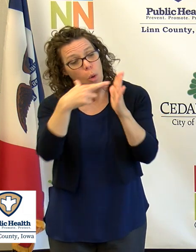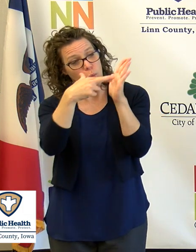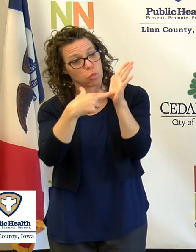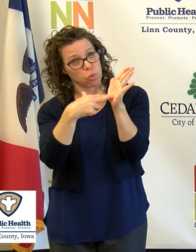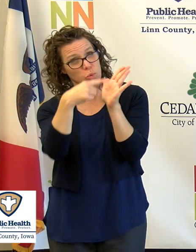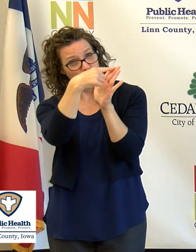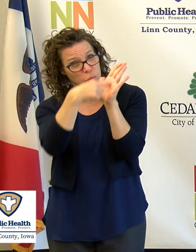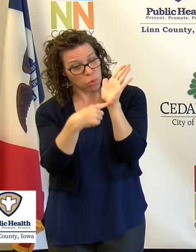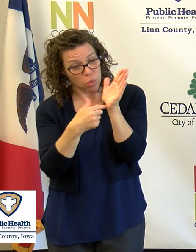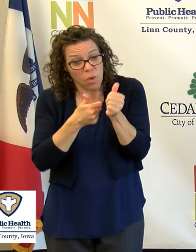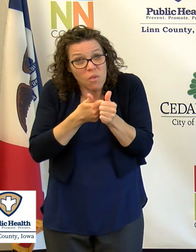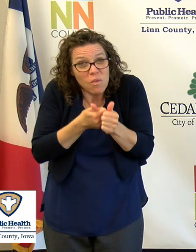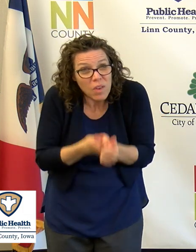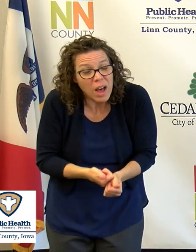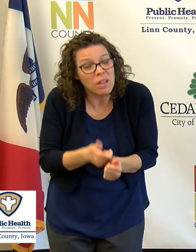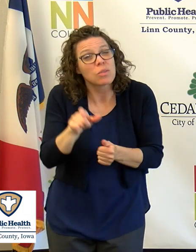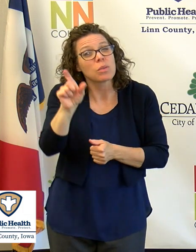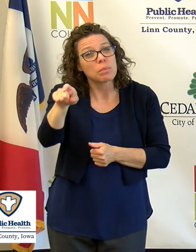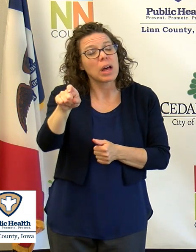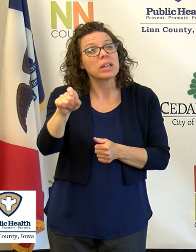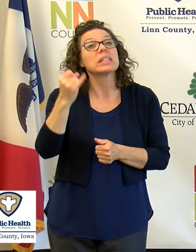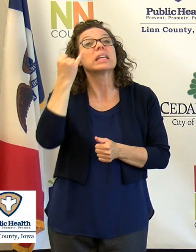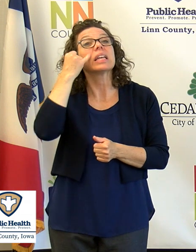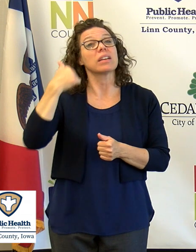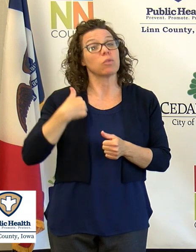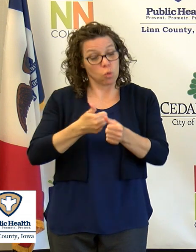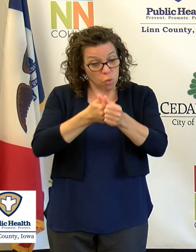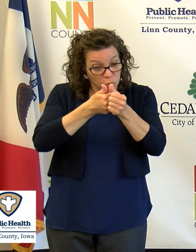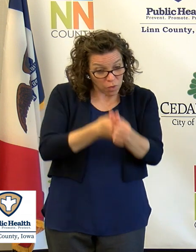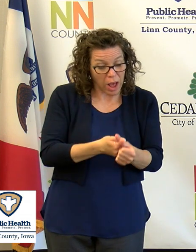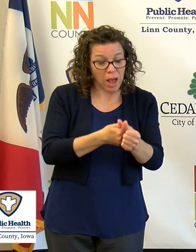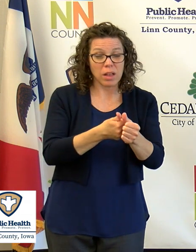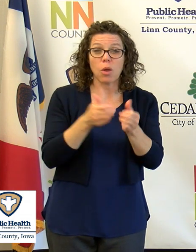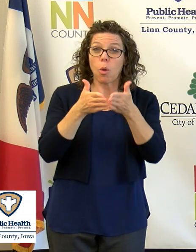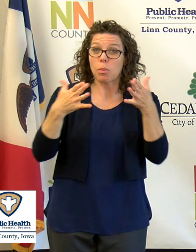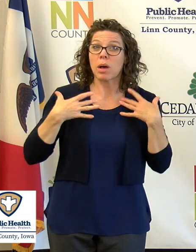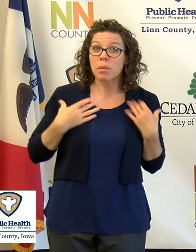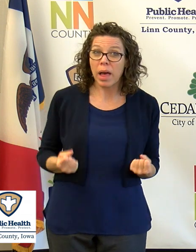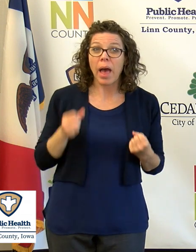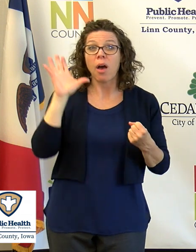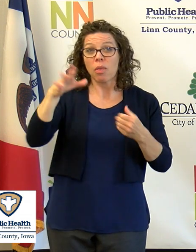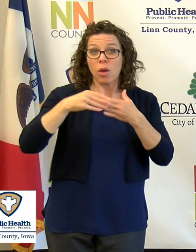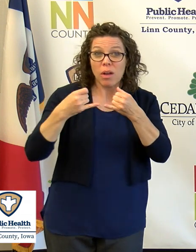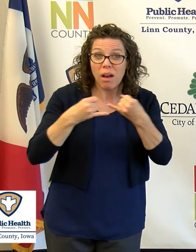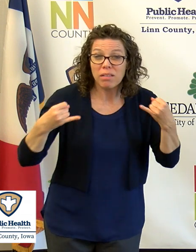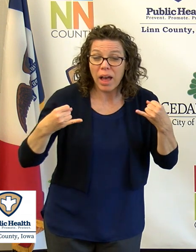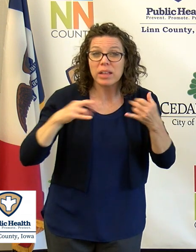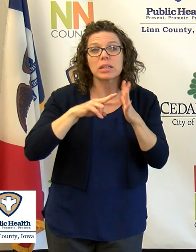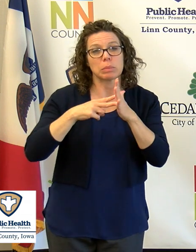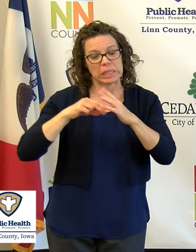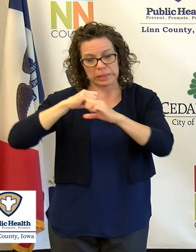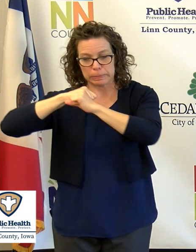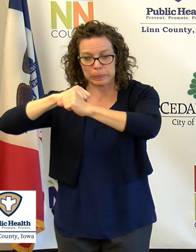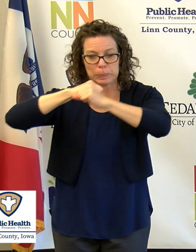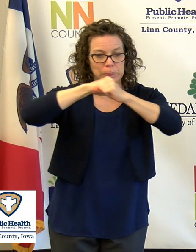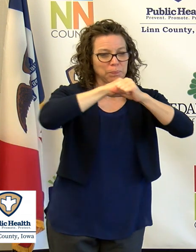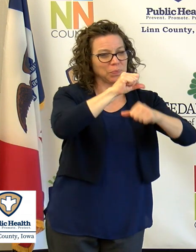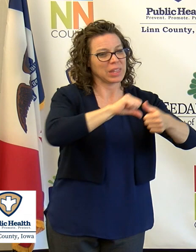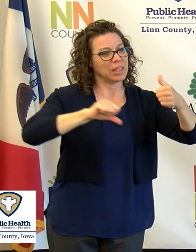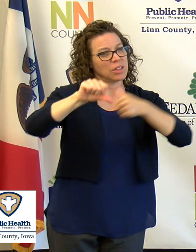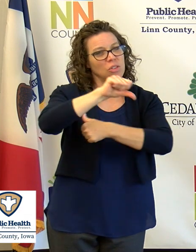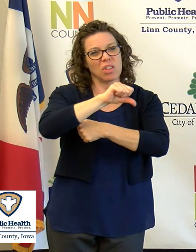follow these guidelines you are protecting me and I'm protecting you. This is a long-term